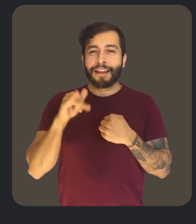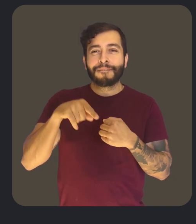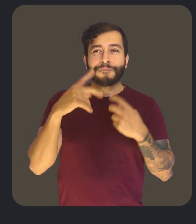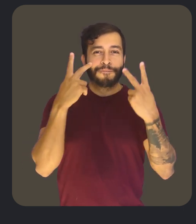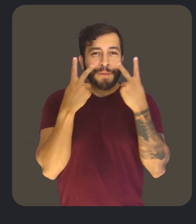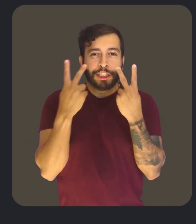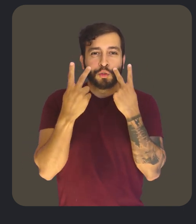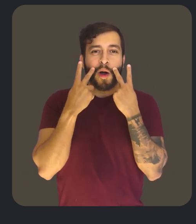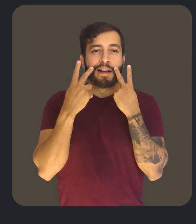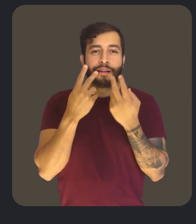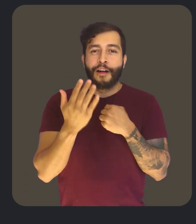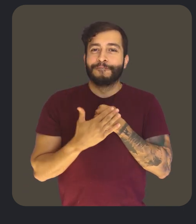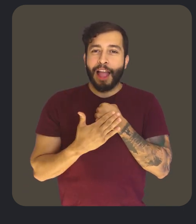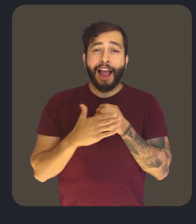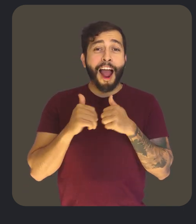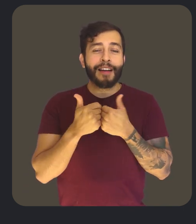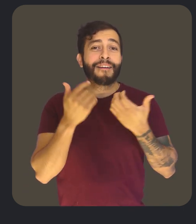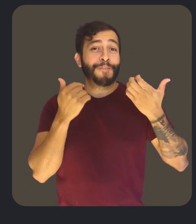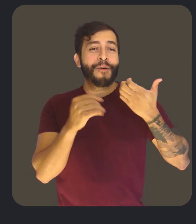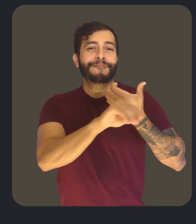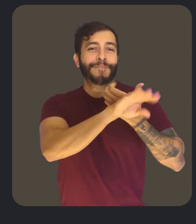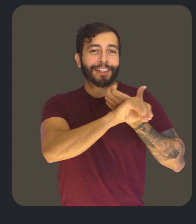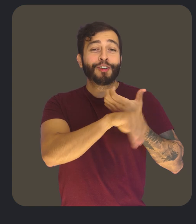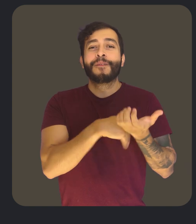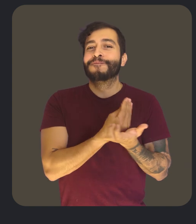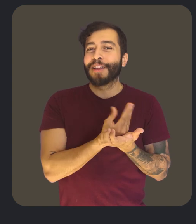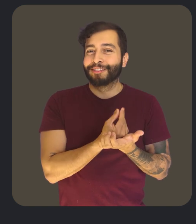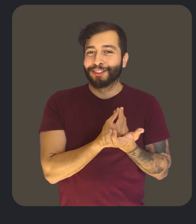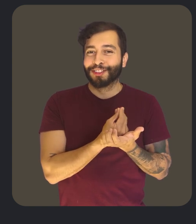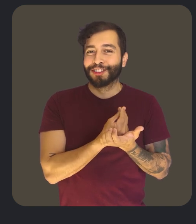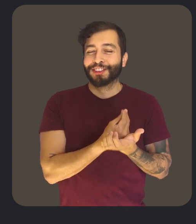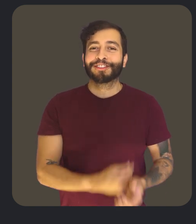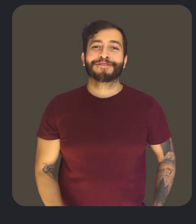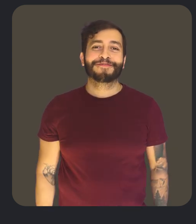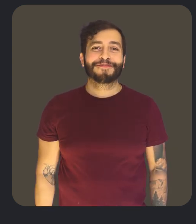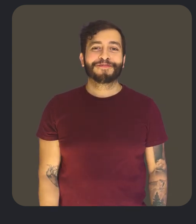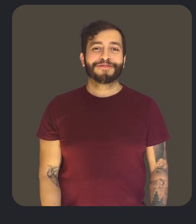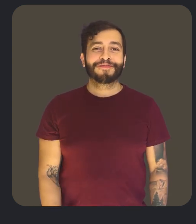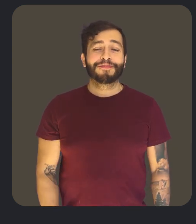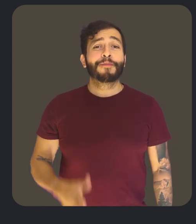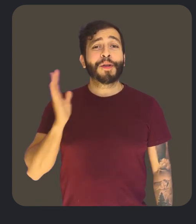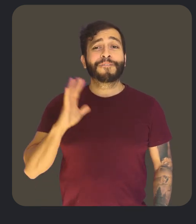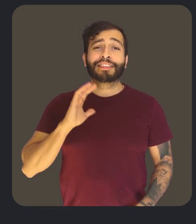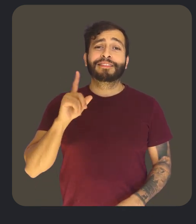that provides a visual notification on your device using a flash from your camera light or screen. Previously,